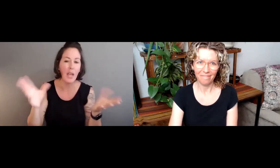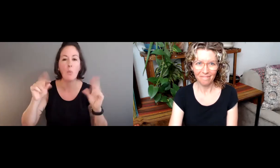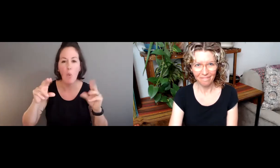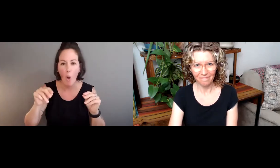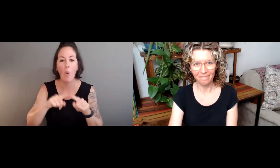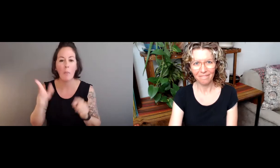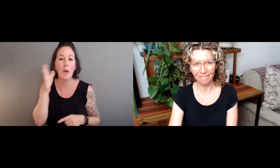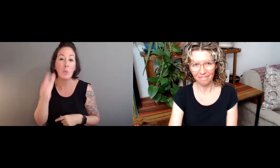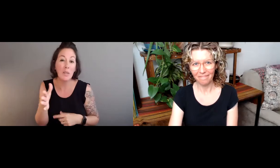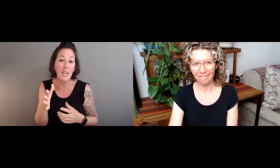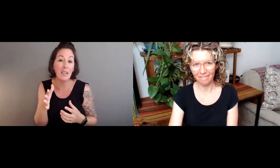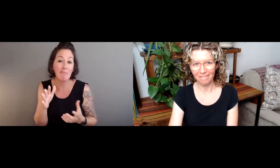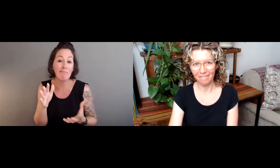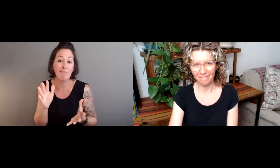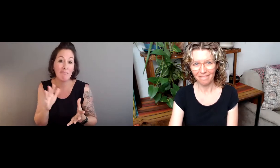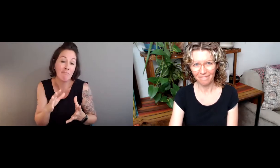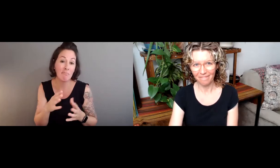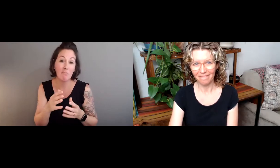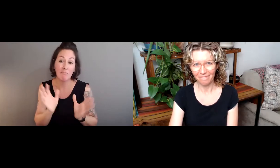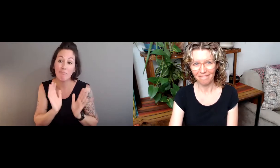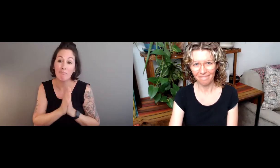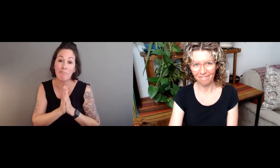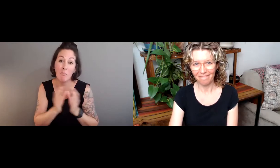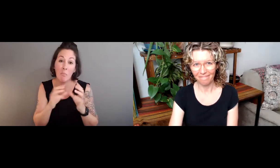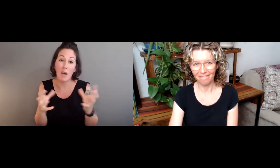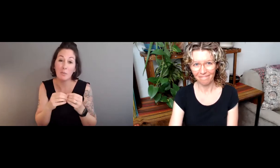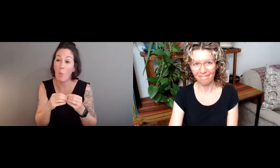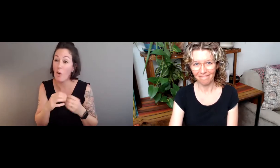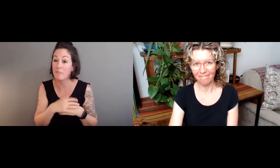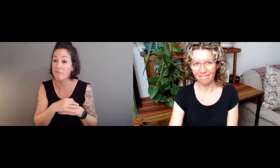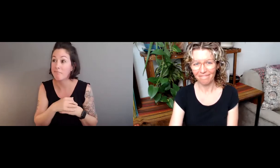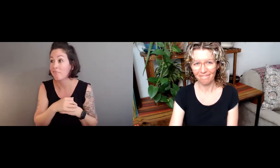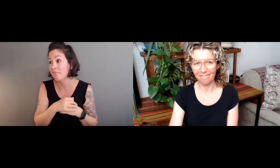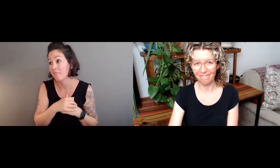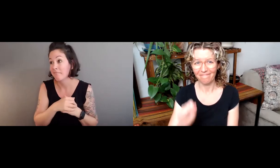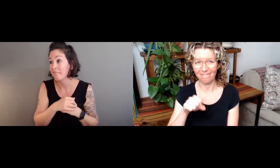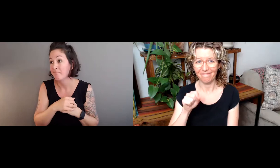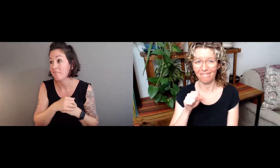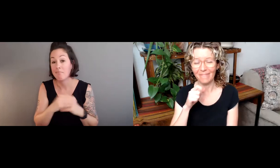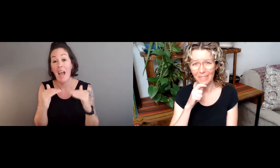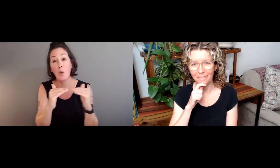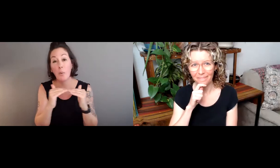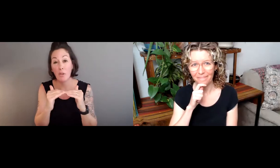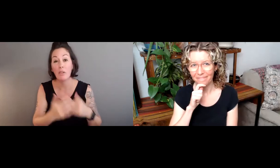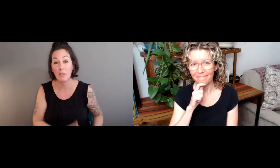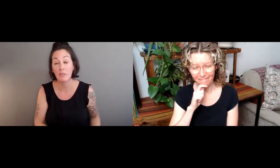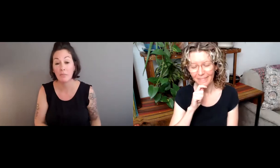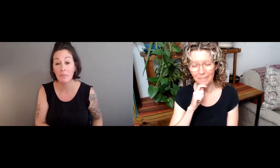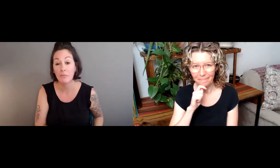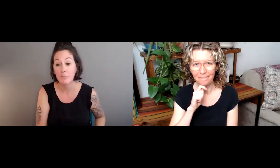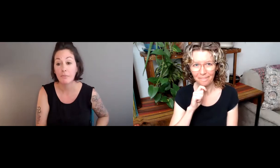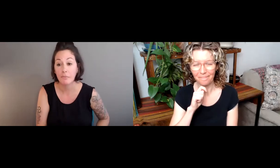Engaging in an open dialogue. And will we think of everything? Of course not. But in the end,